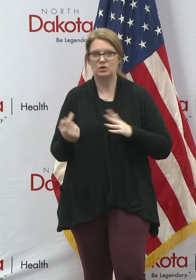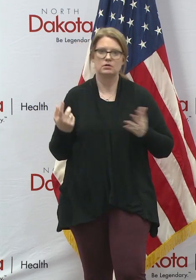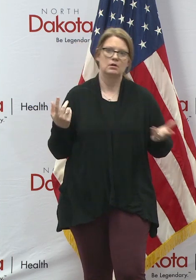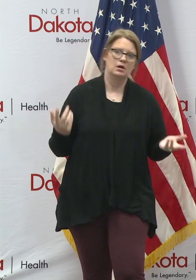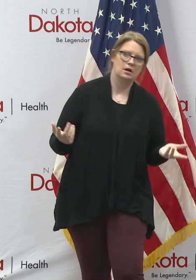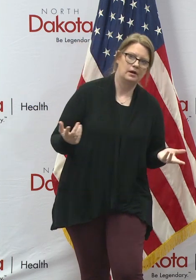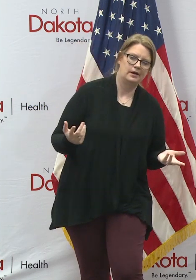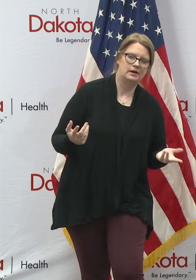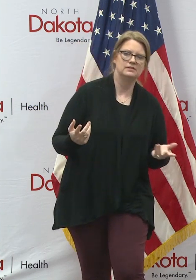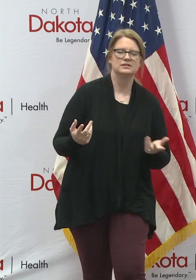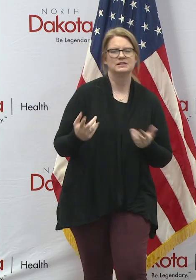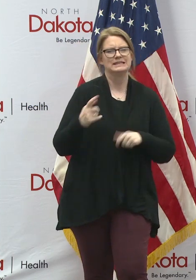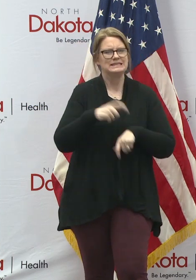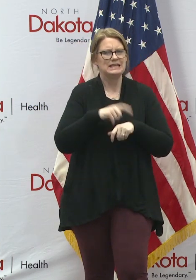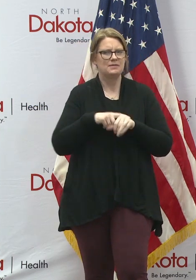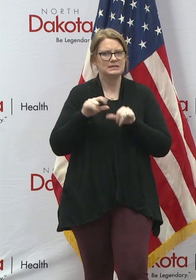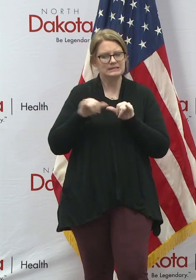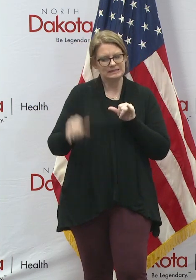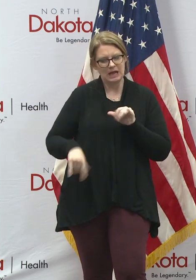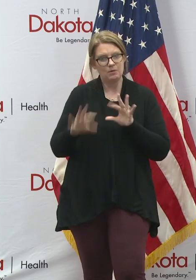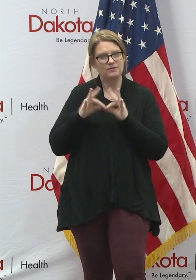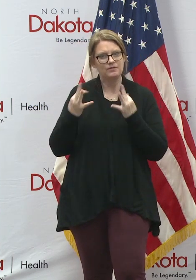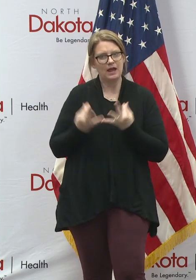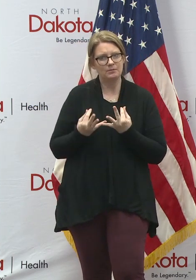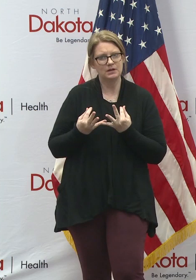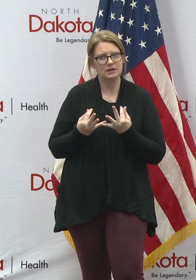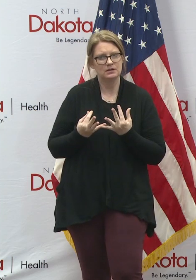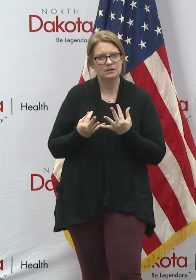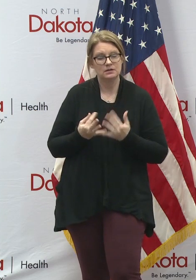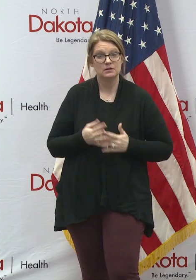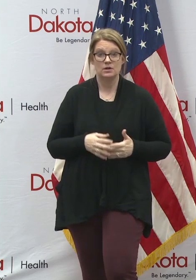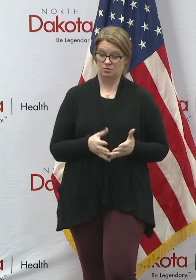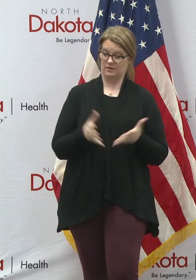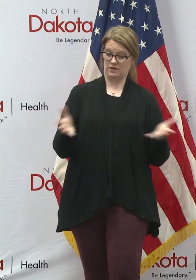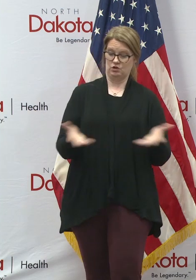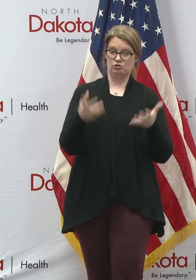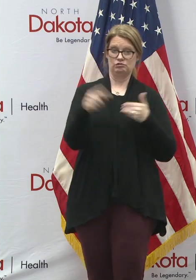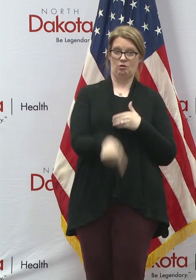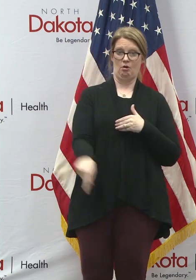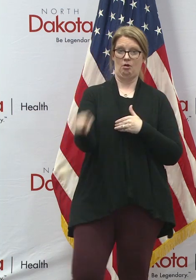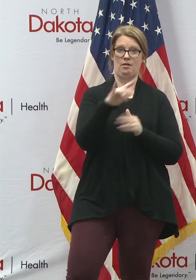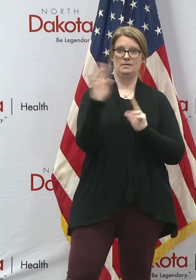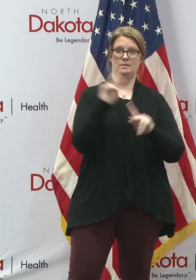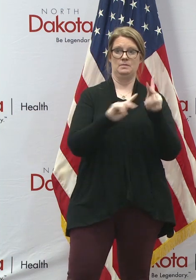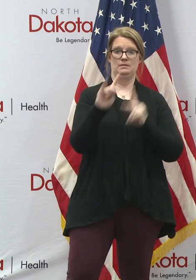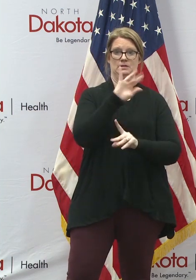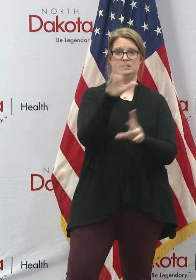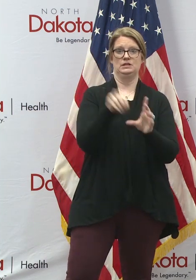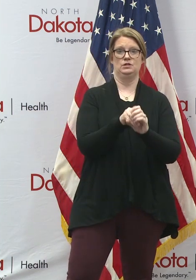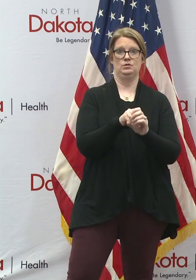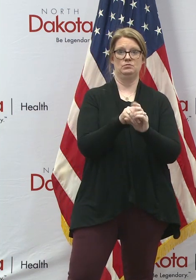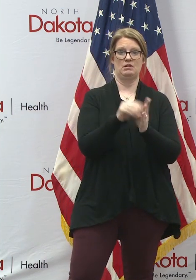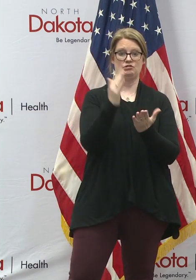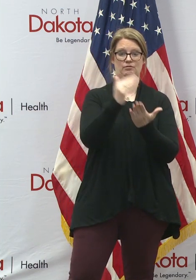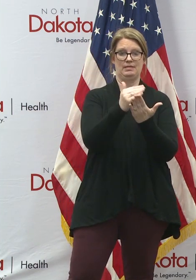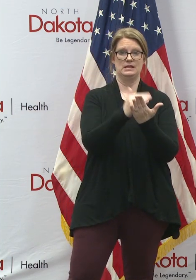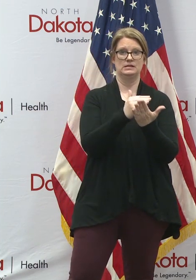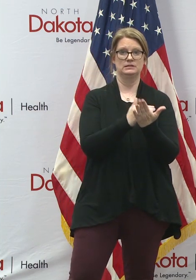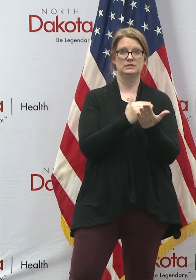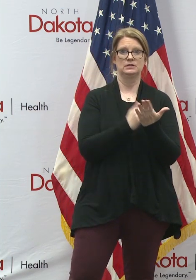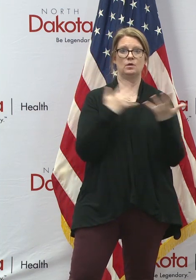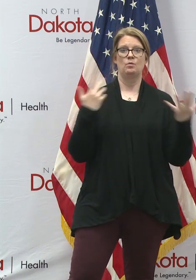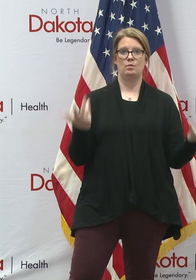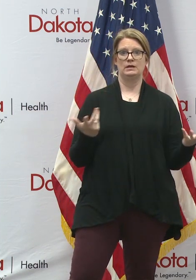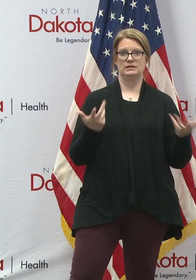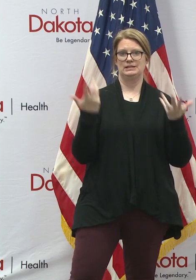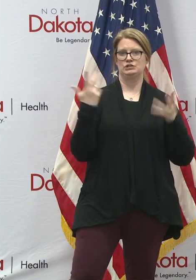taking time just to be with family. But one of those things we would encourage everybody to do to put on your checklist if you haven't already done it is